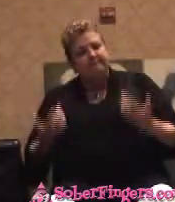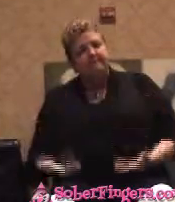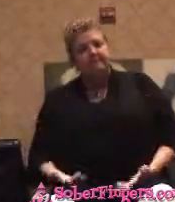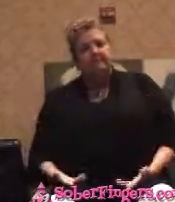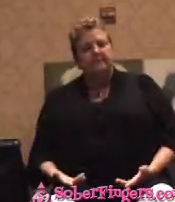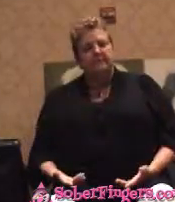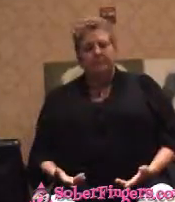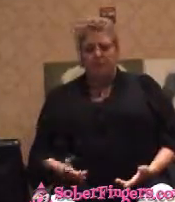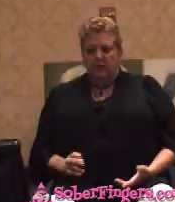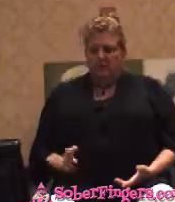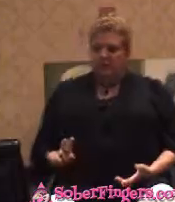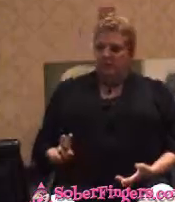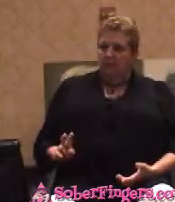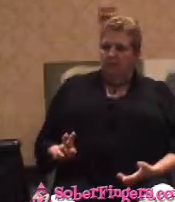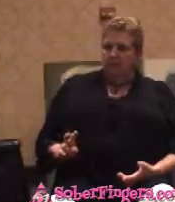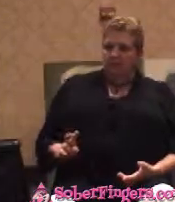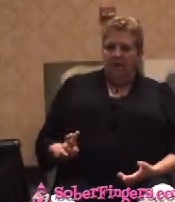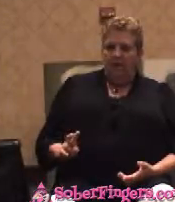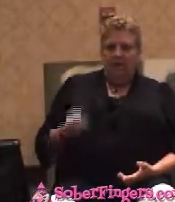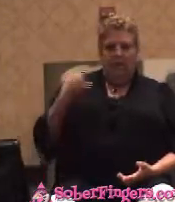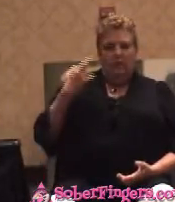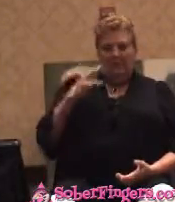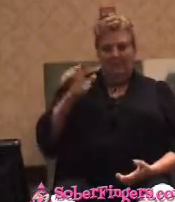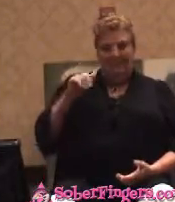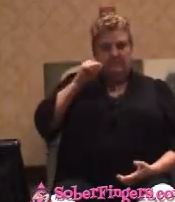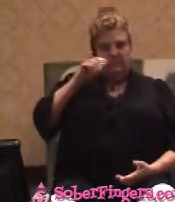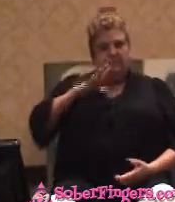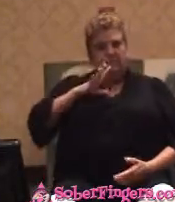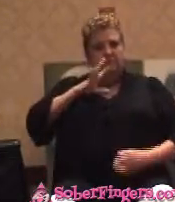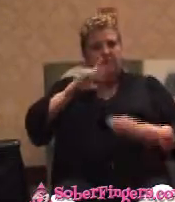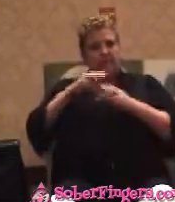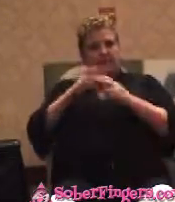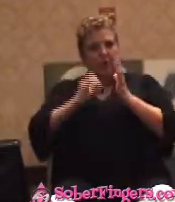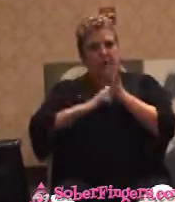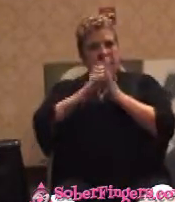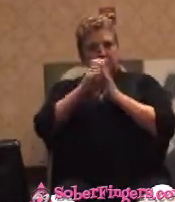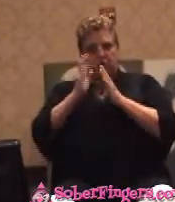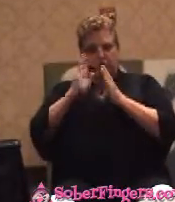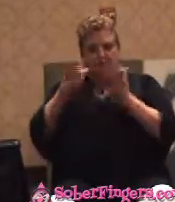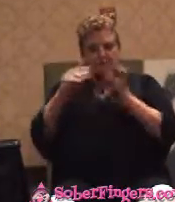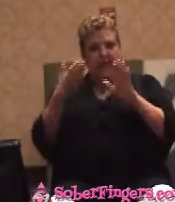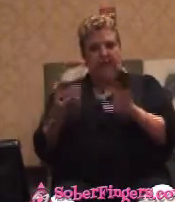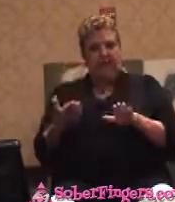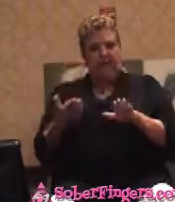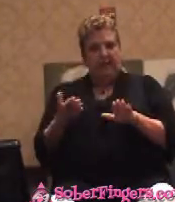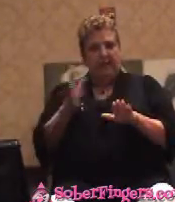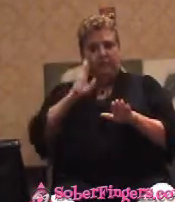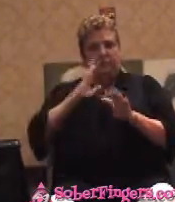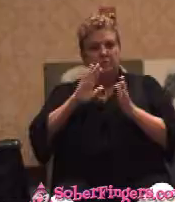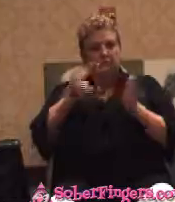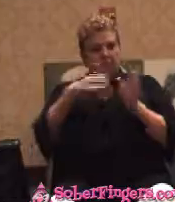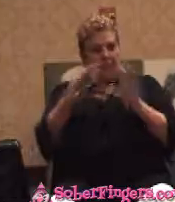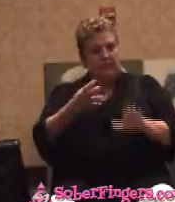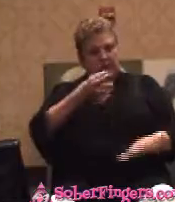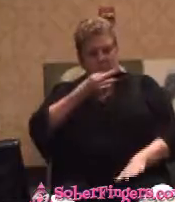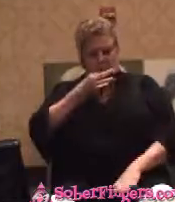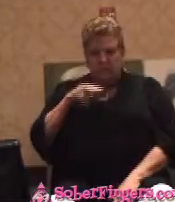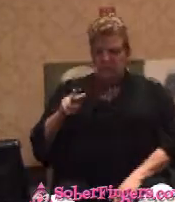realized this woman's talking about cancer. She's going to die. She's going to die soon. And here she is,